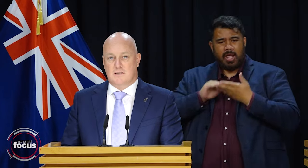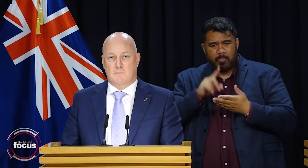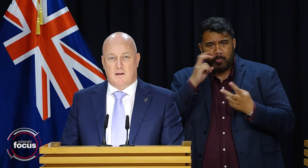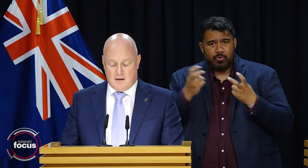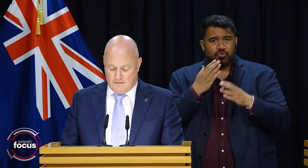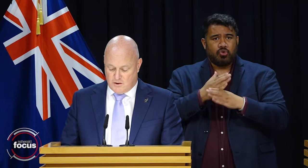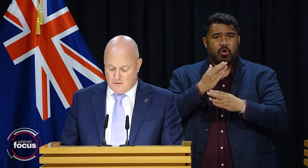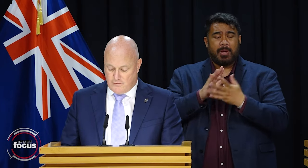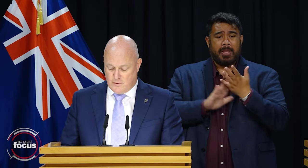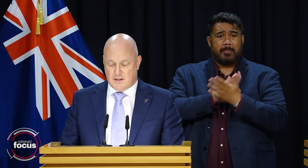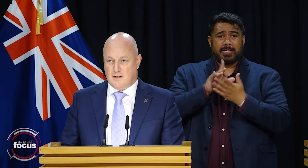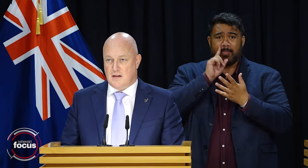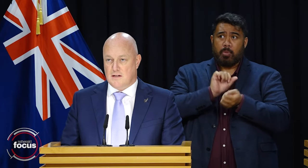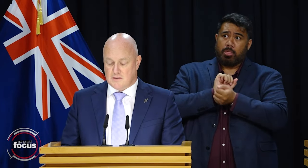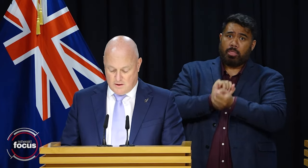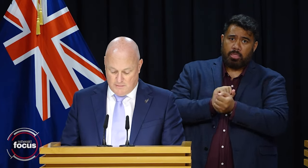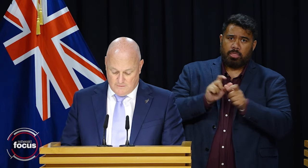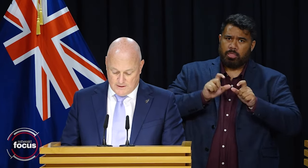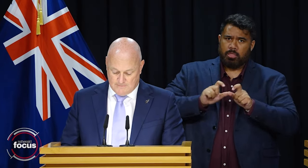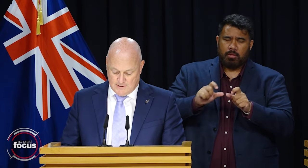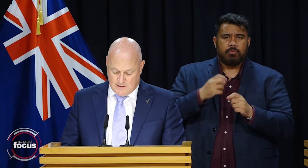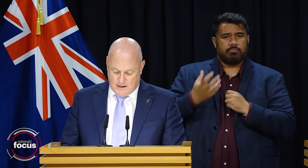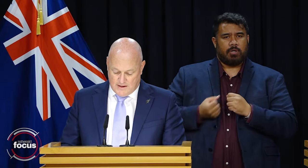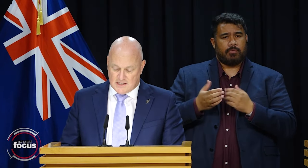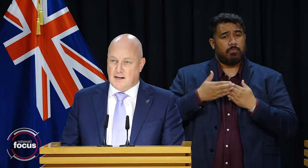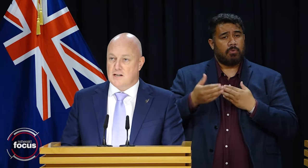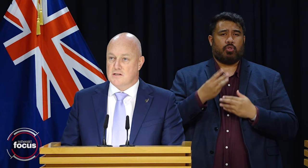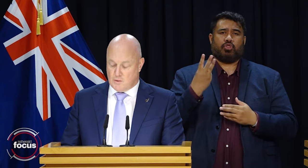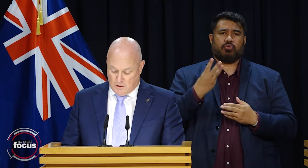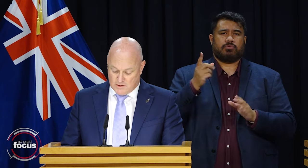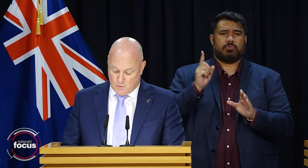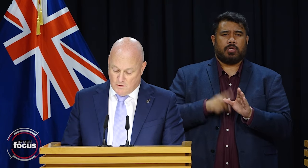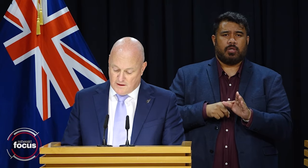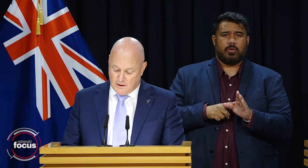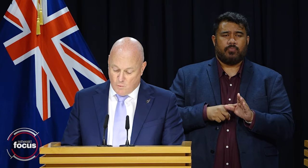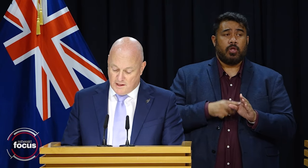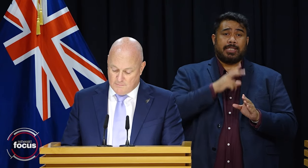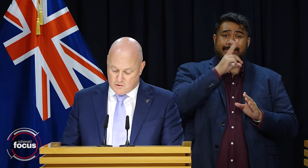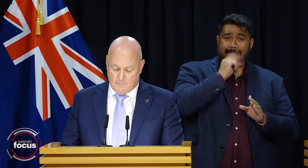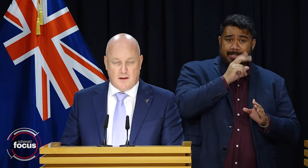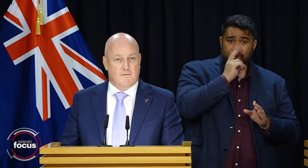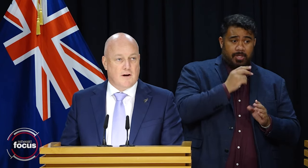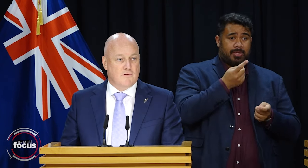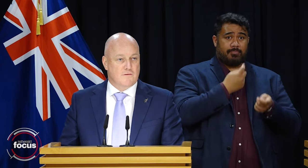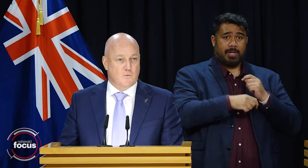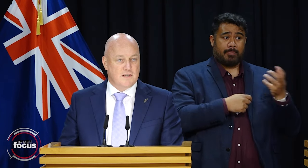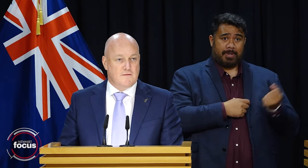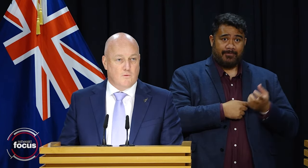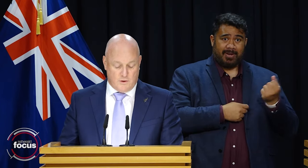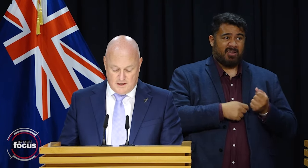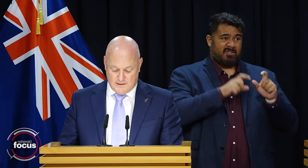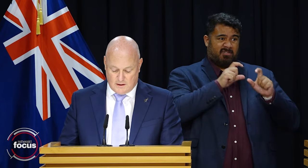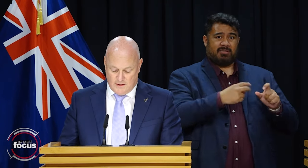projected to spend an average of 13 years on a benefit. And that teenagers who go on to welfare will become trapped there for an average of